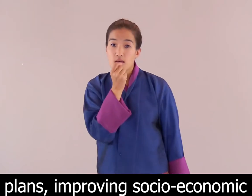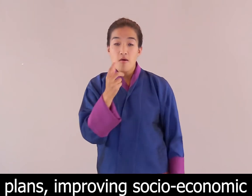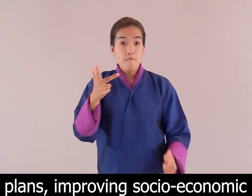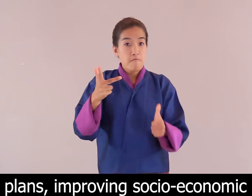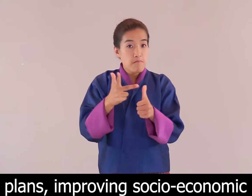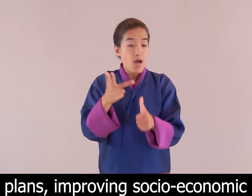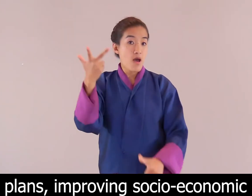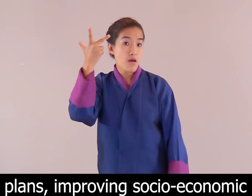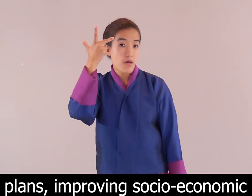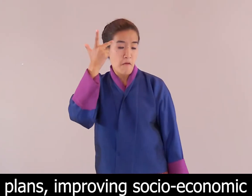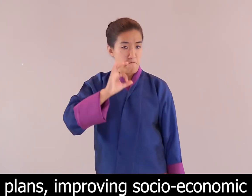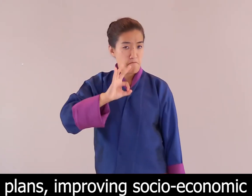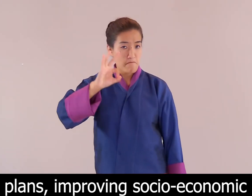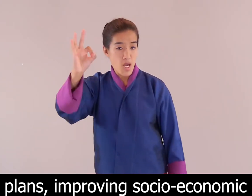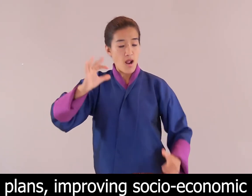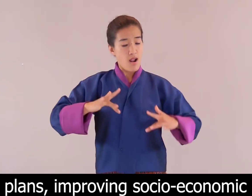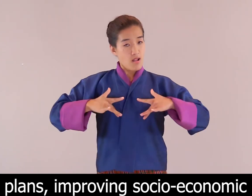persons with disabilities.